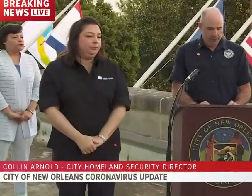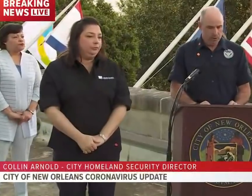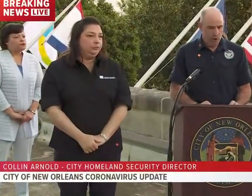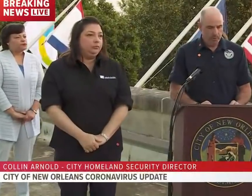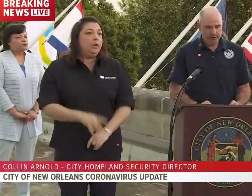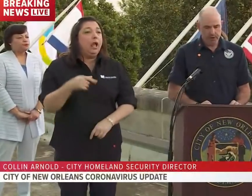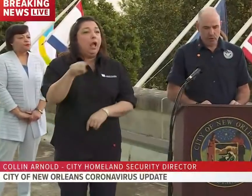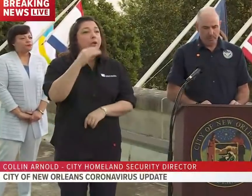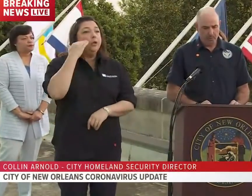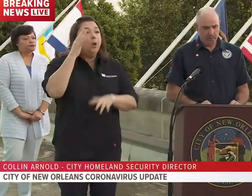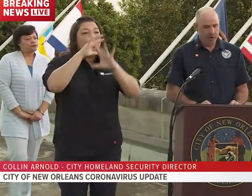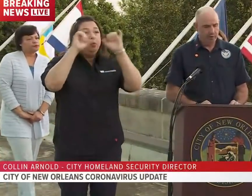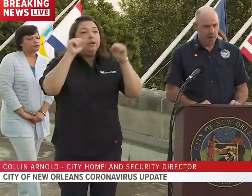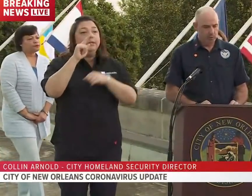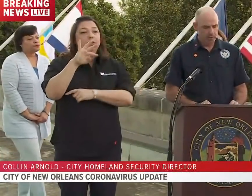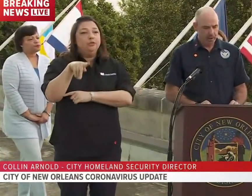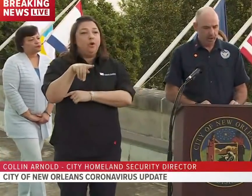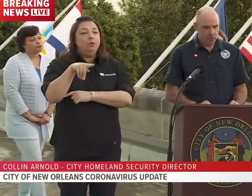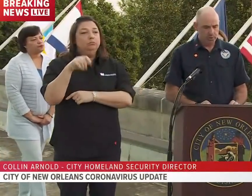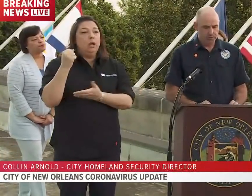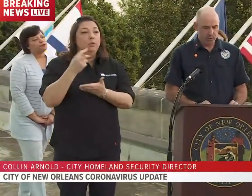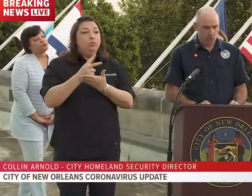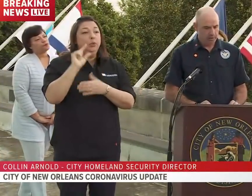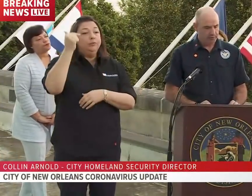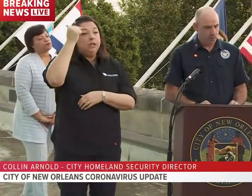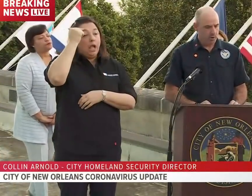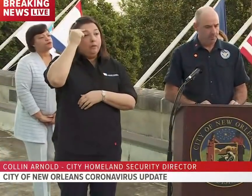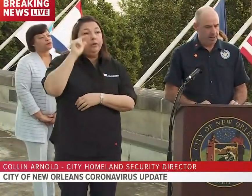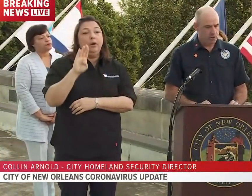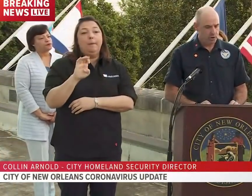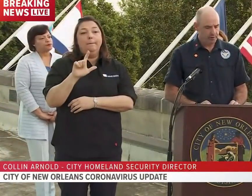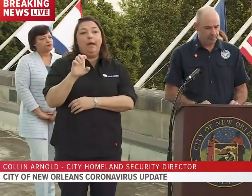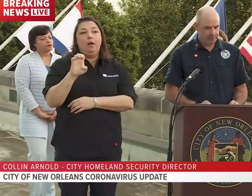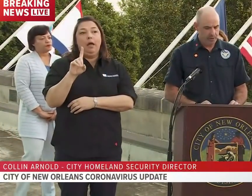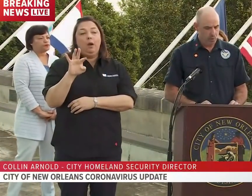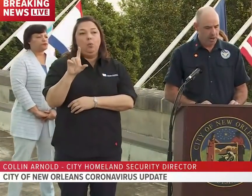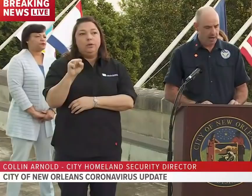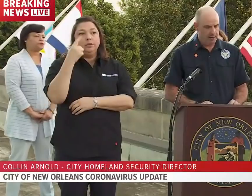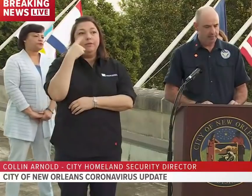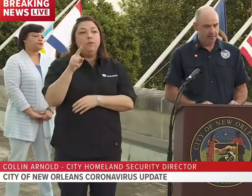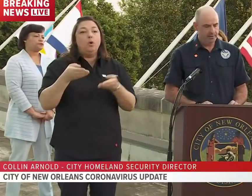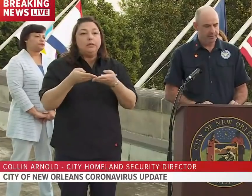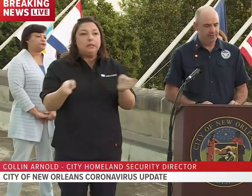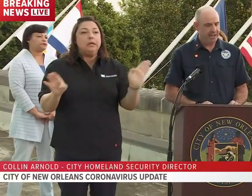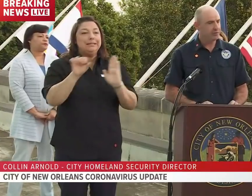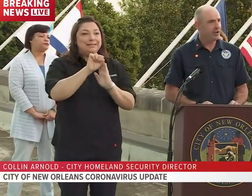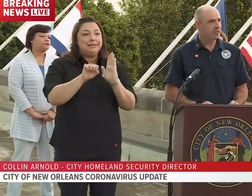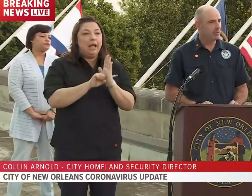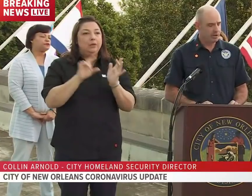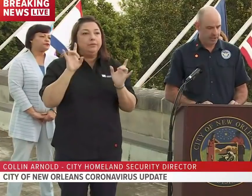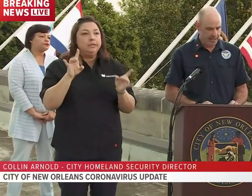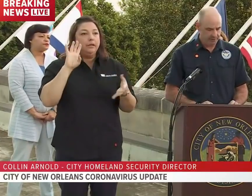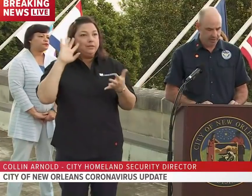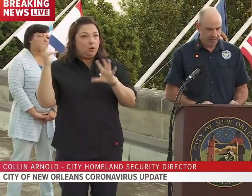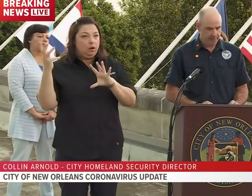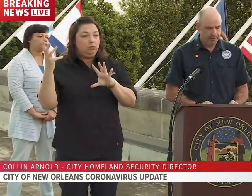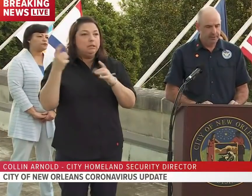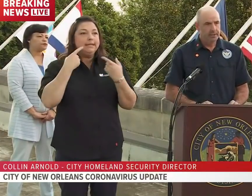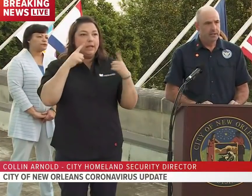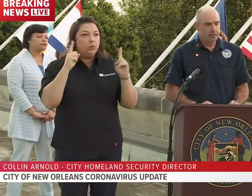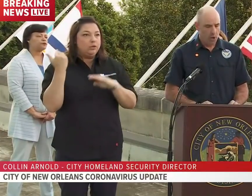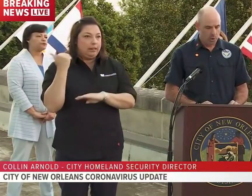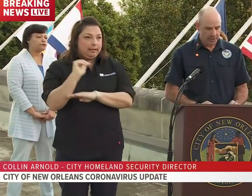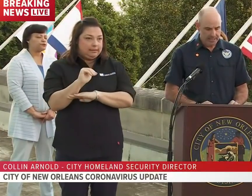As you know, President Trump approved Governor Edward, Bill Edwards' request for a major statewide disaster declaration last night.